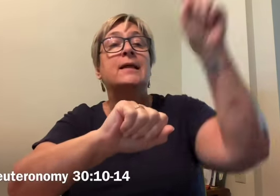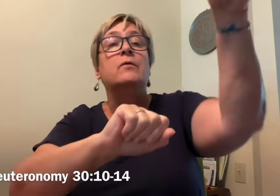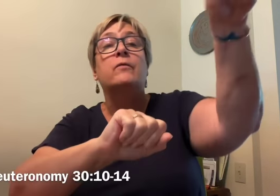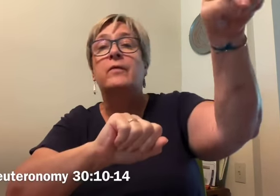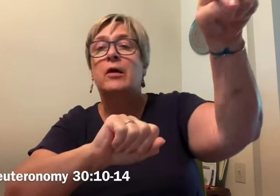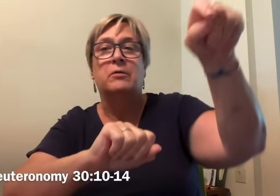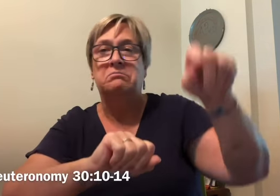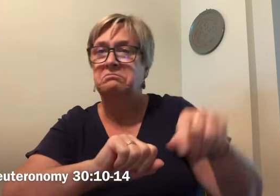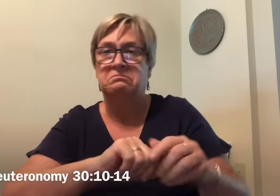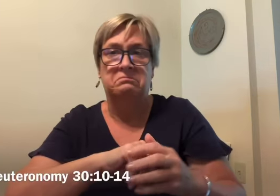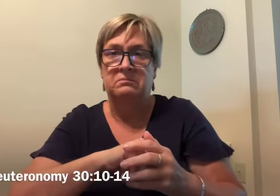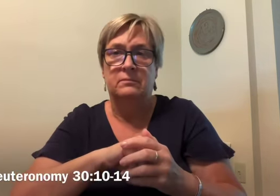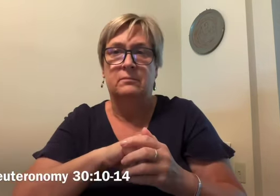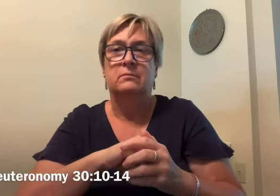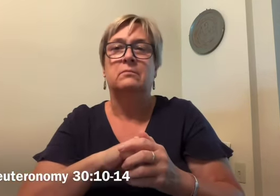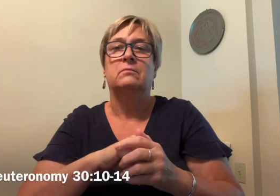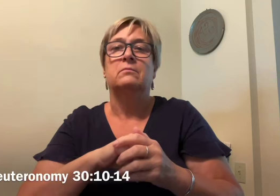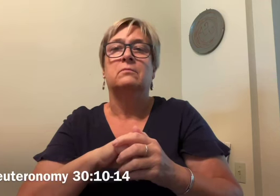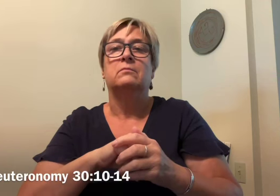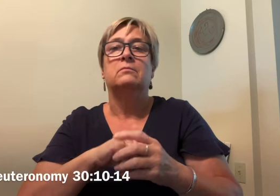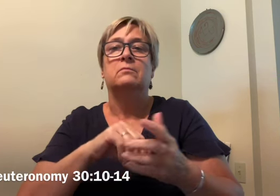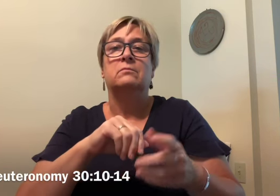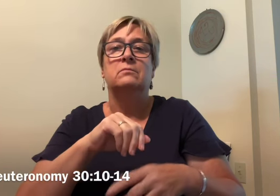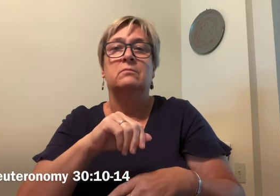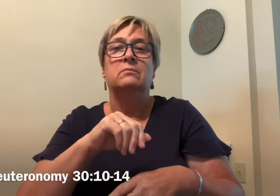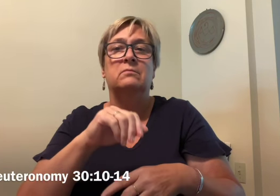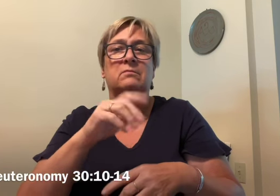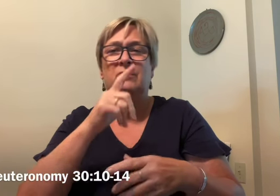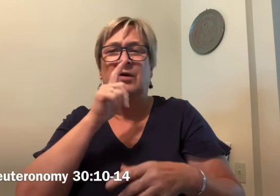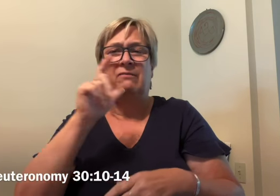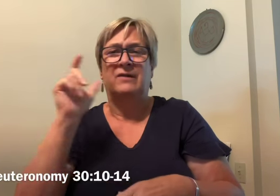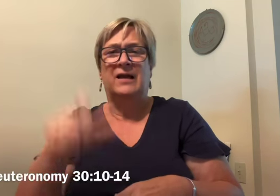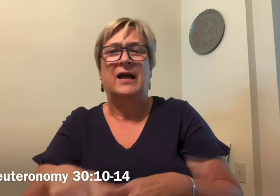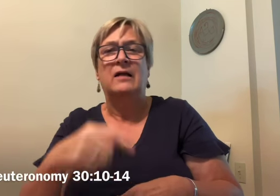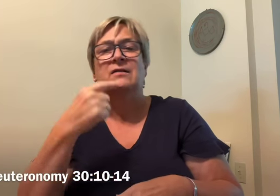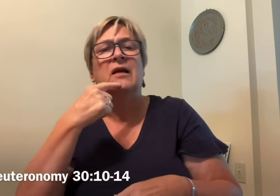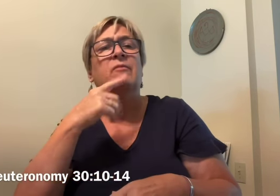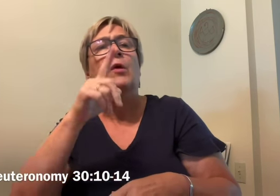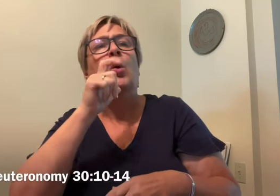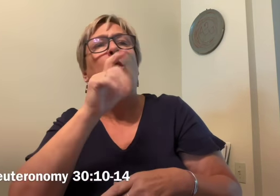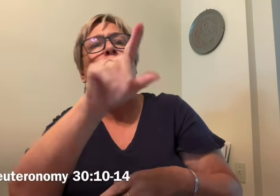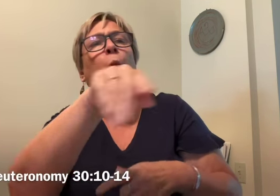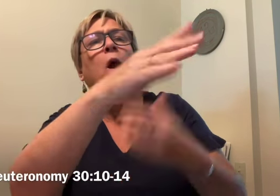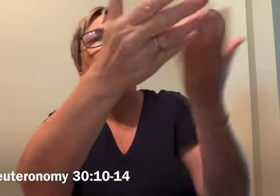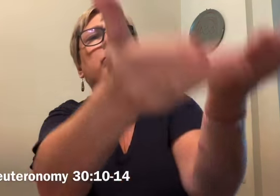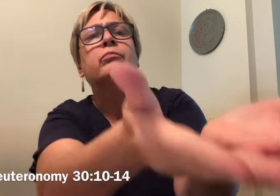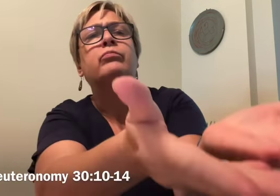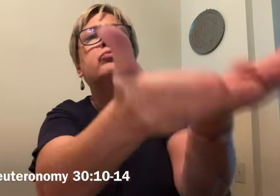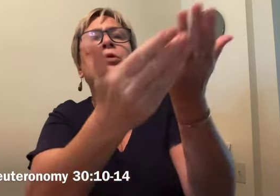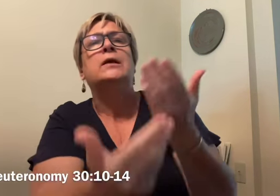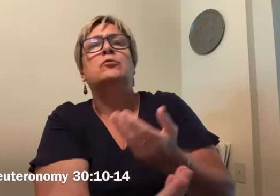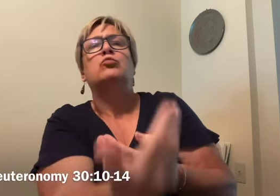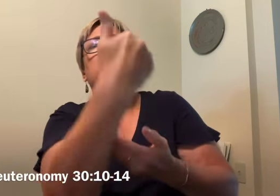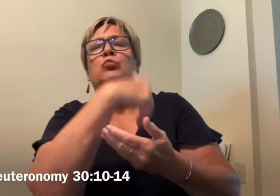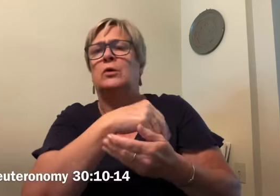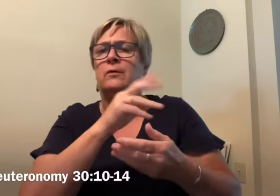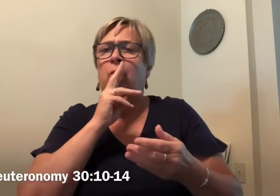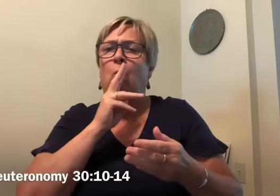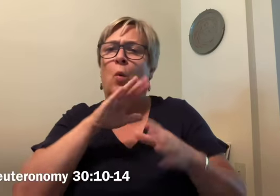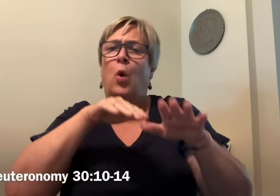across the sea that you should say, Who will cross the sea and get